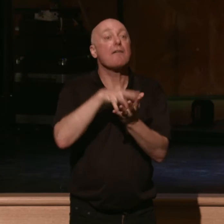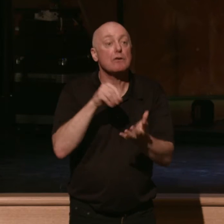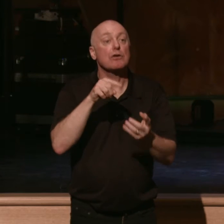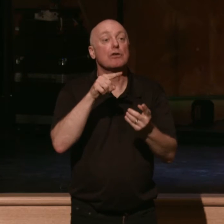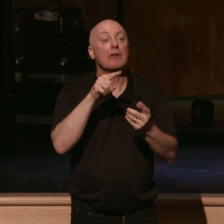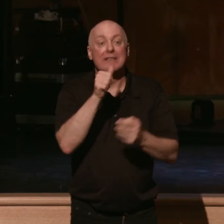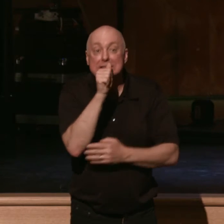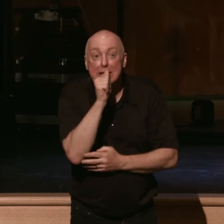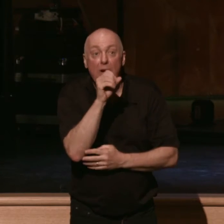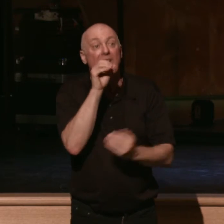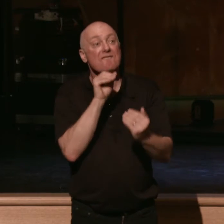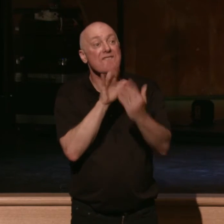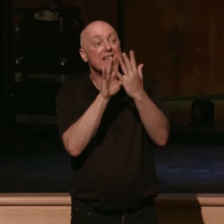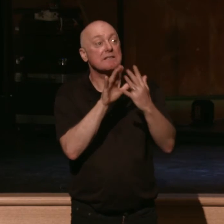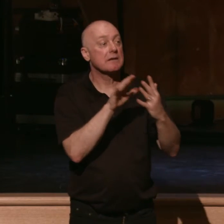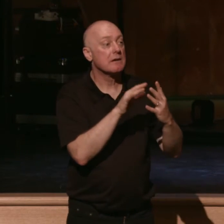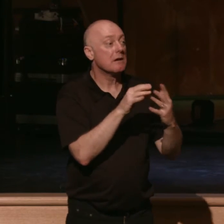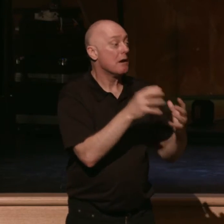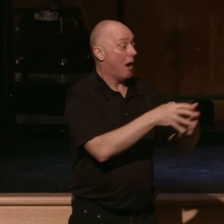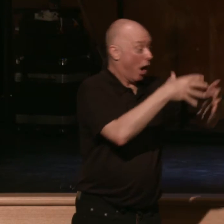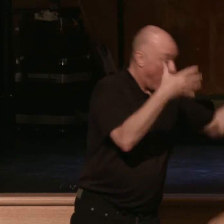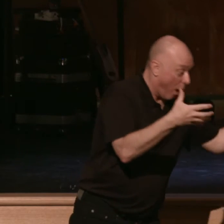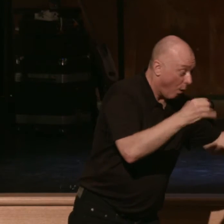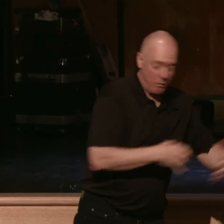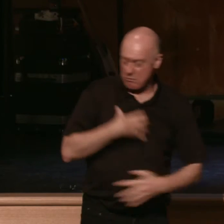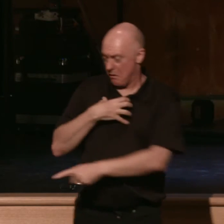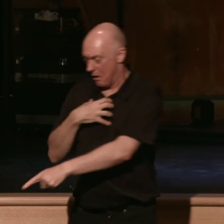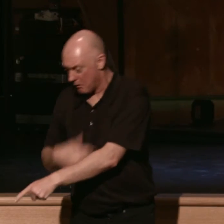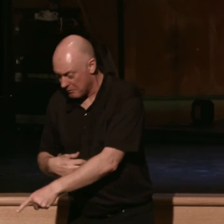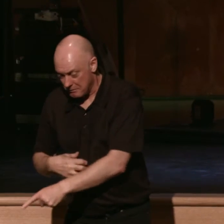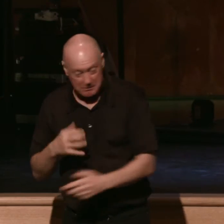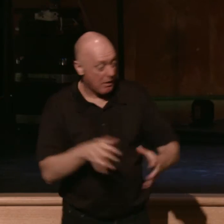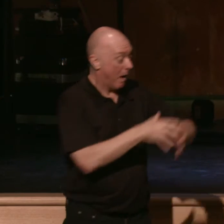of facing plenty and hunger, abundance and need.